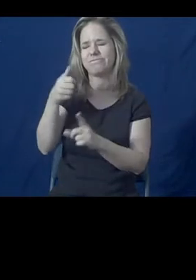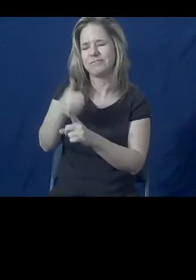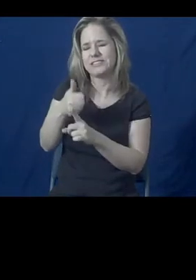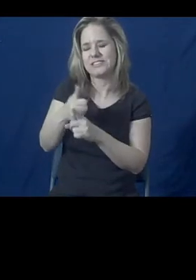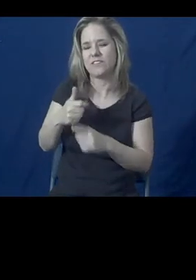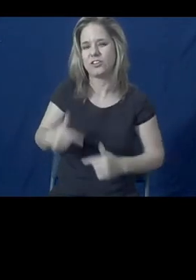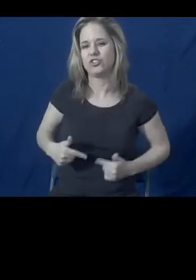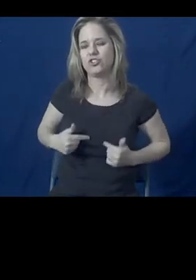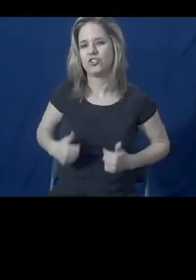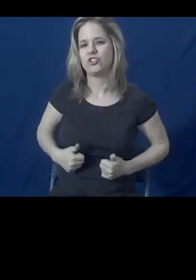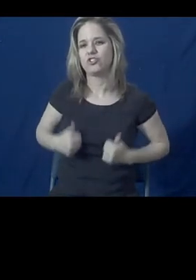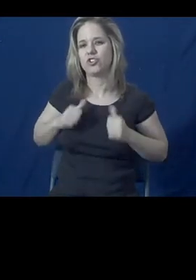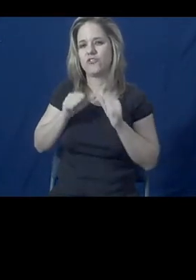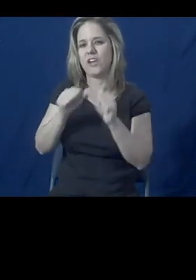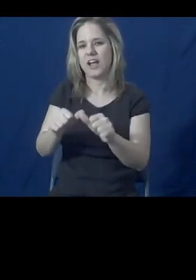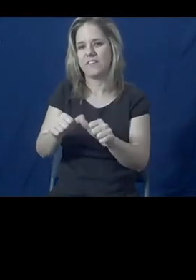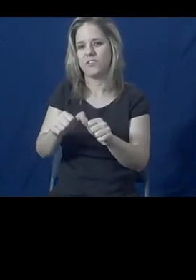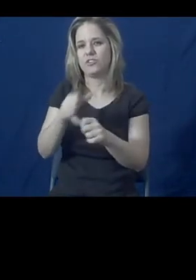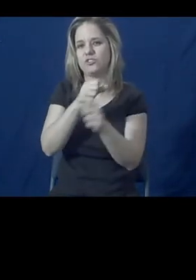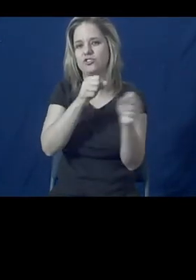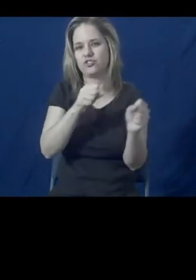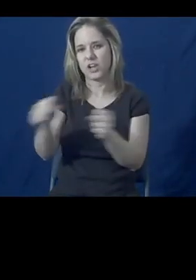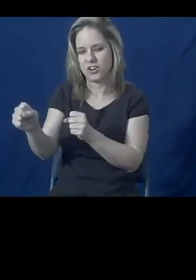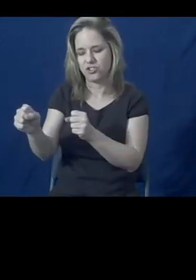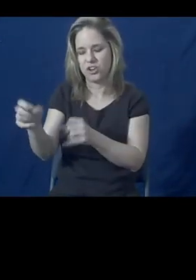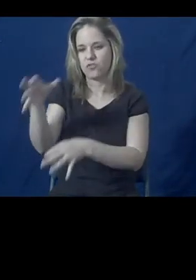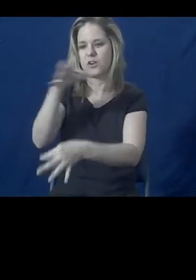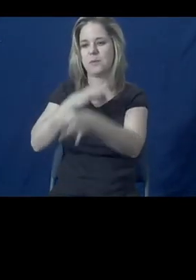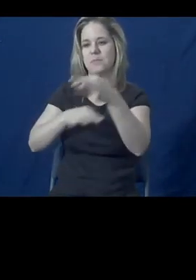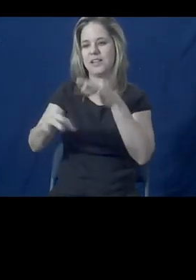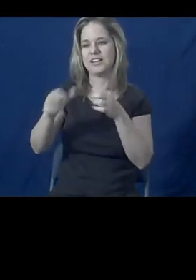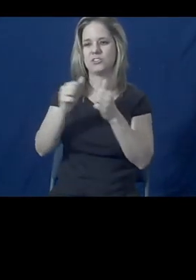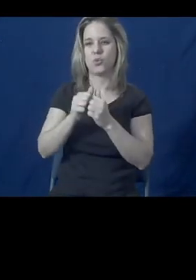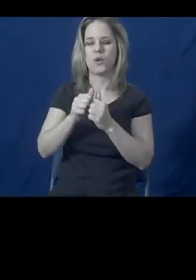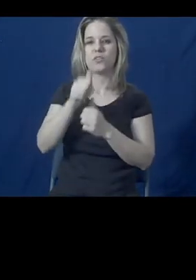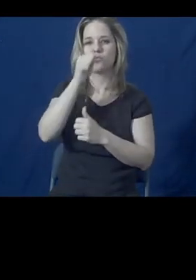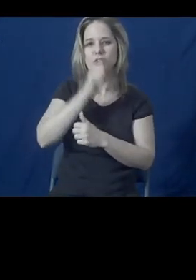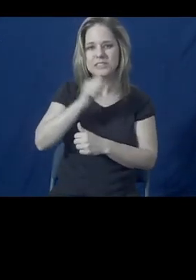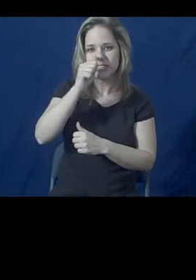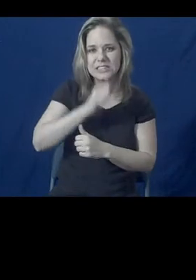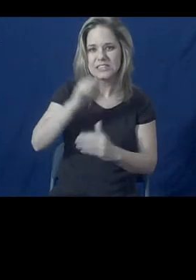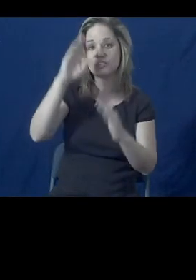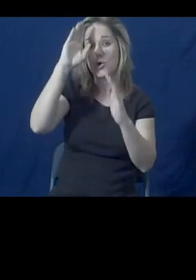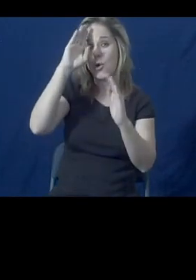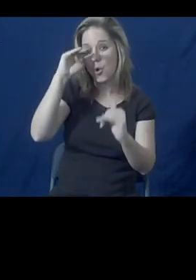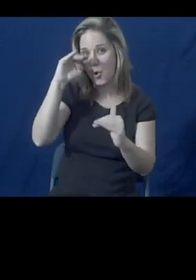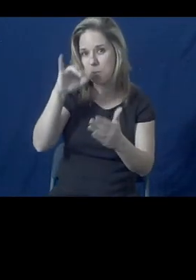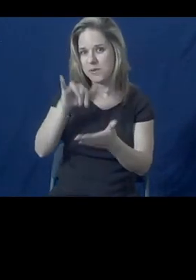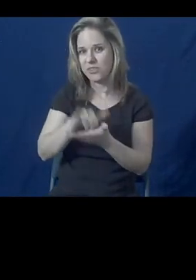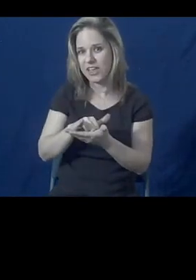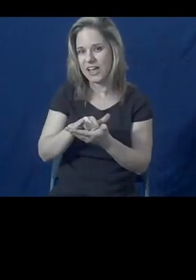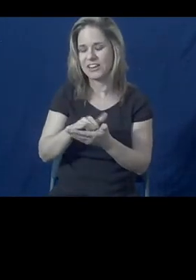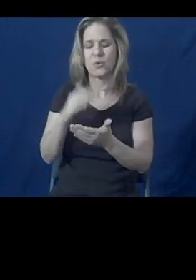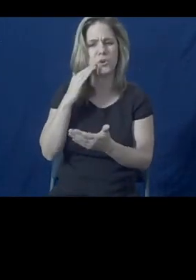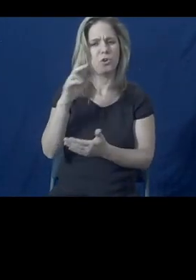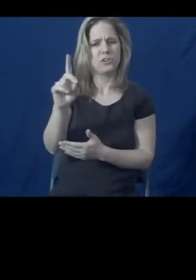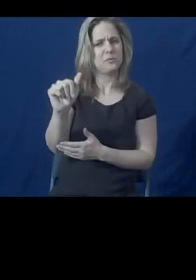and resilience and hope. And while for many people with disabilities, their disability will remain,